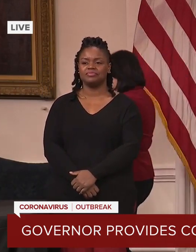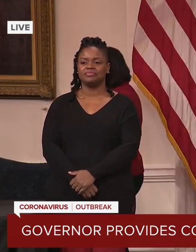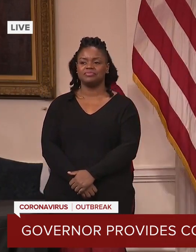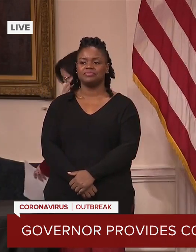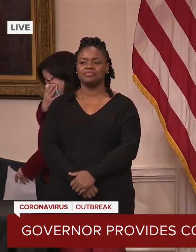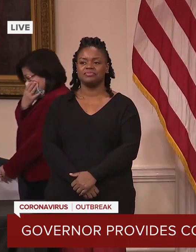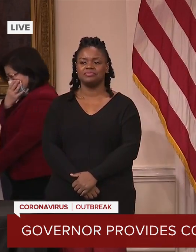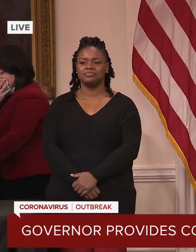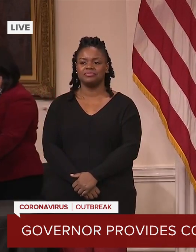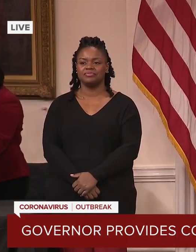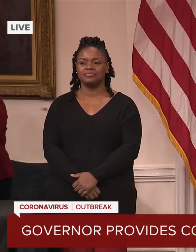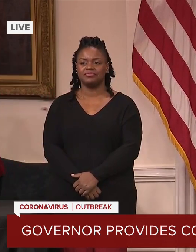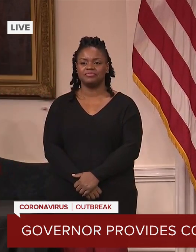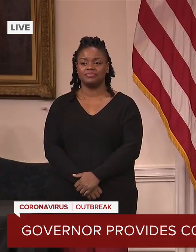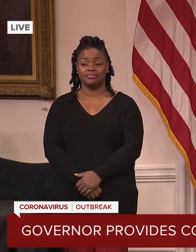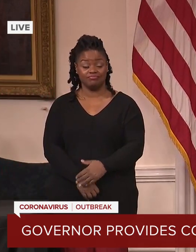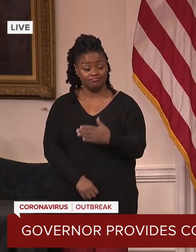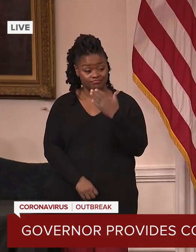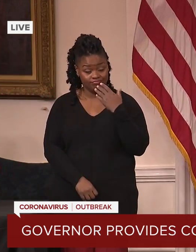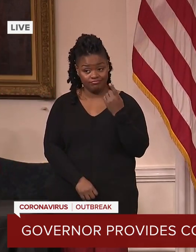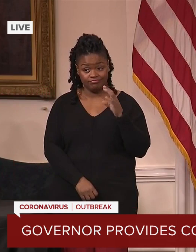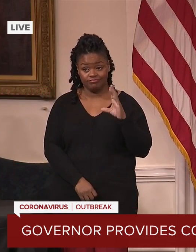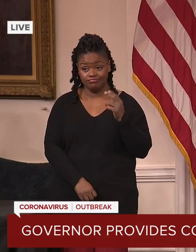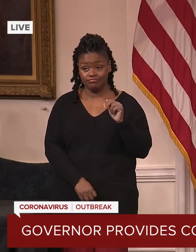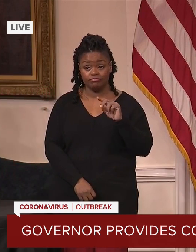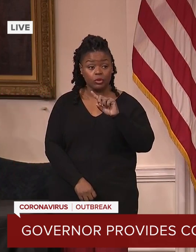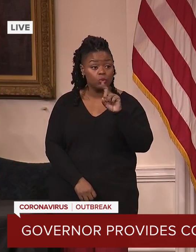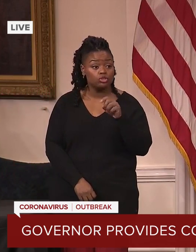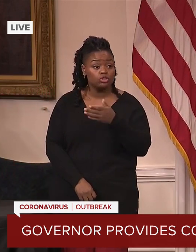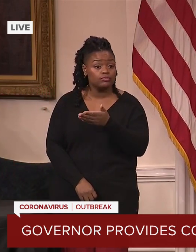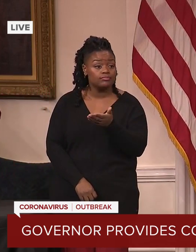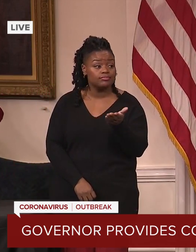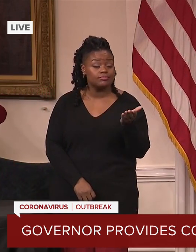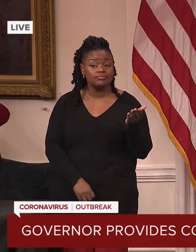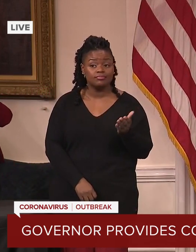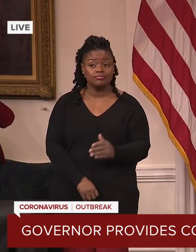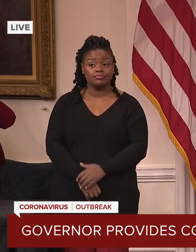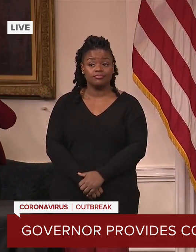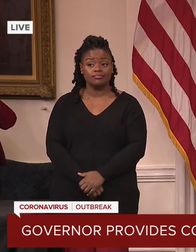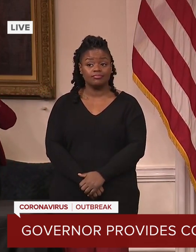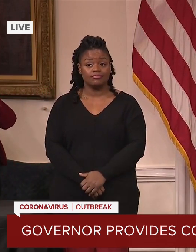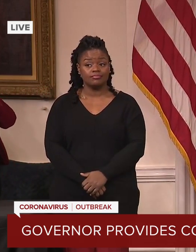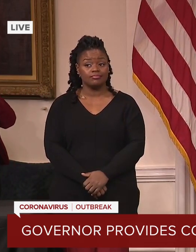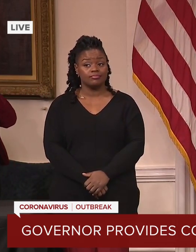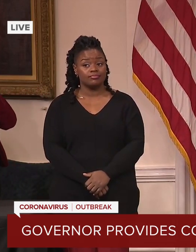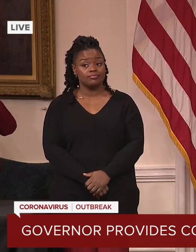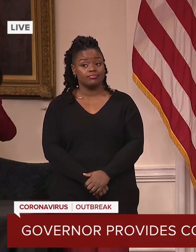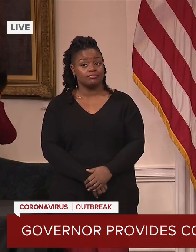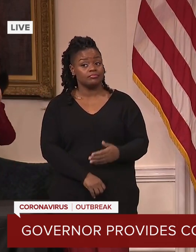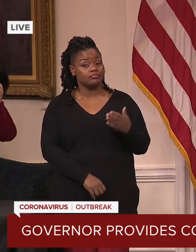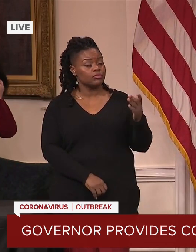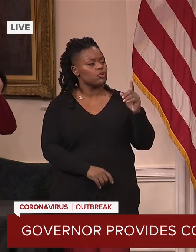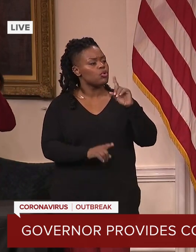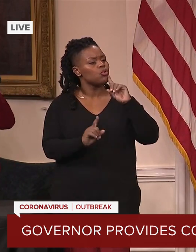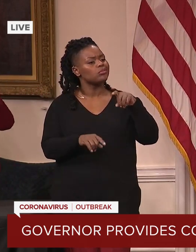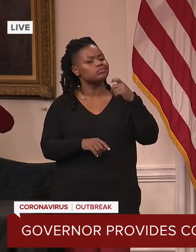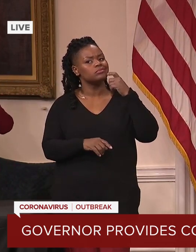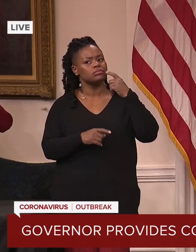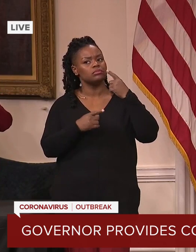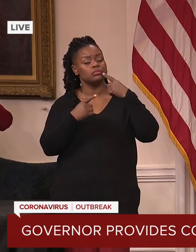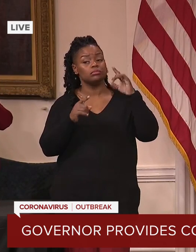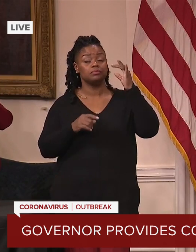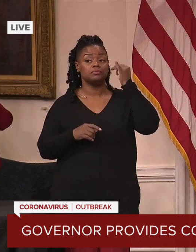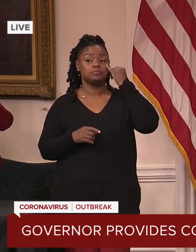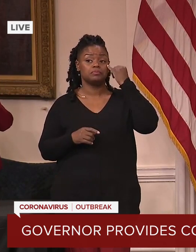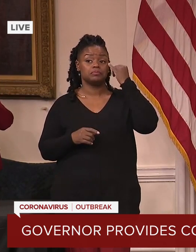Thank you, Dr. Chan. With that, we'll take some questions. Governor, with the executive order, what recourse does the state have if CVS and